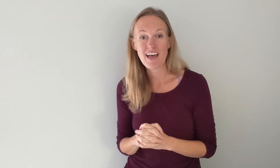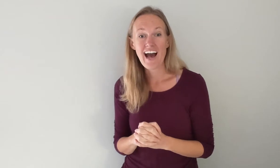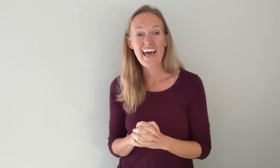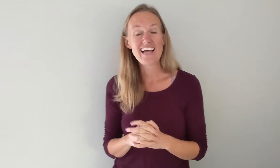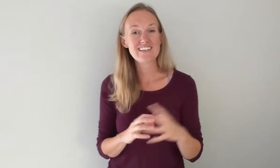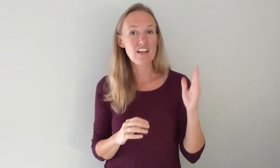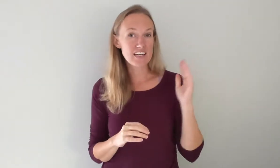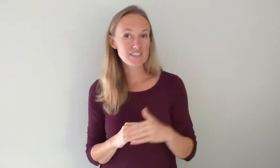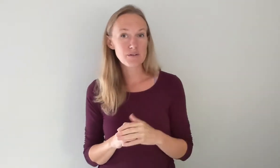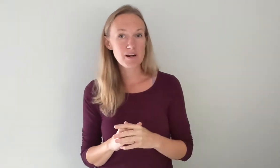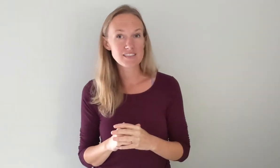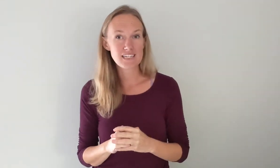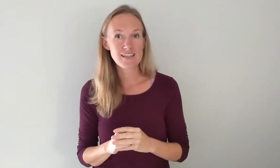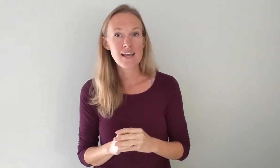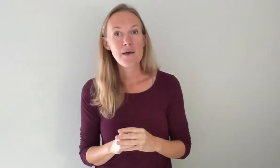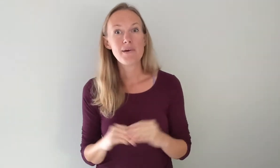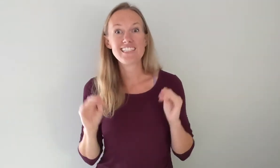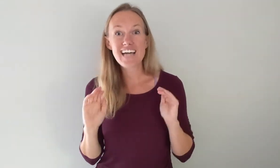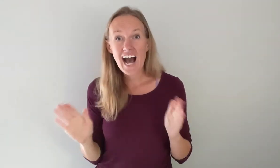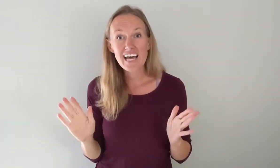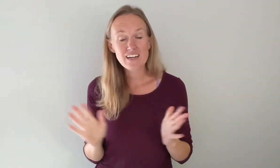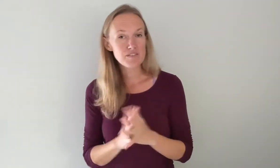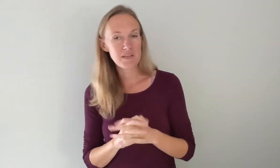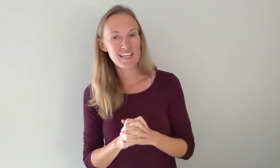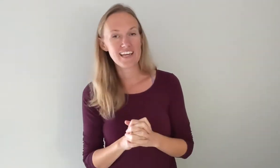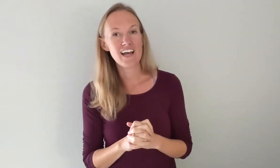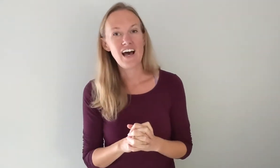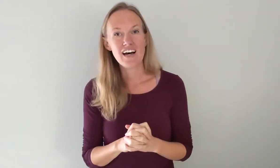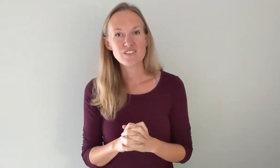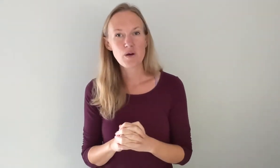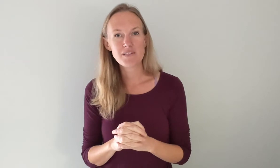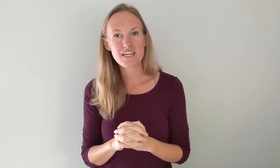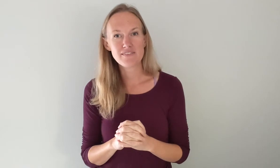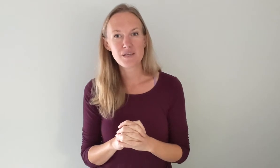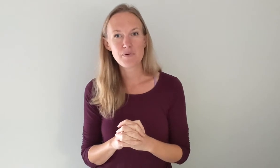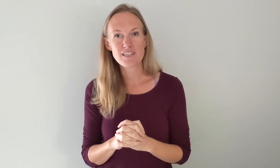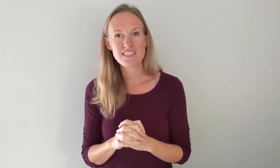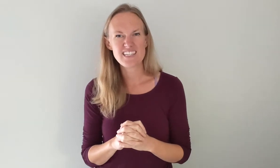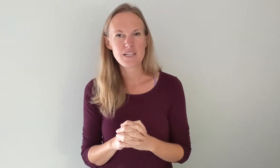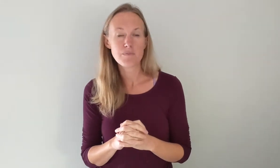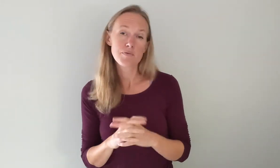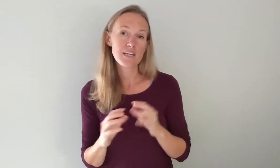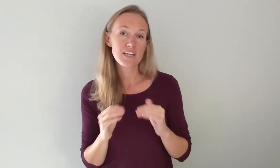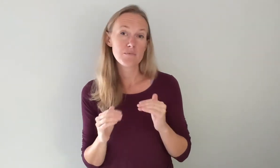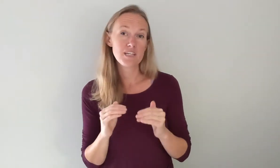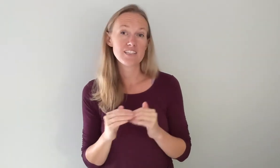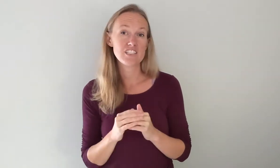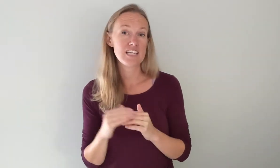It has a lot of different parts in it but a ton of repeating so I would definitely put this in the pre-intermediate to the